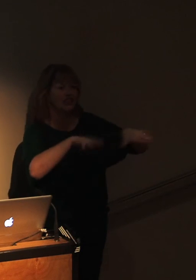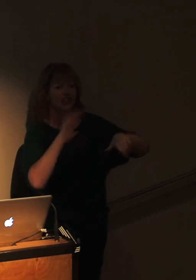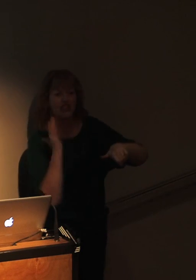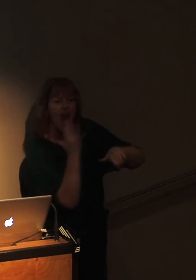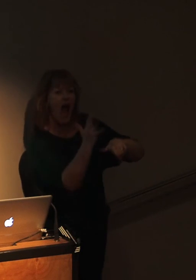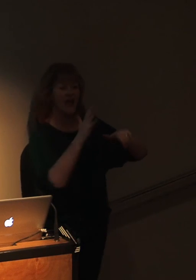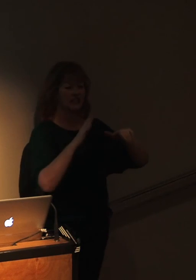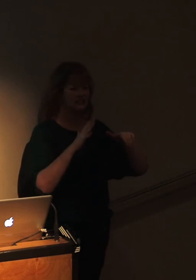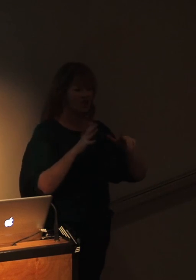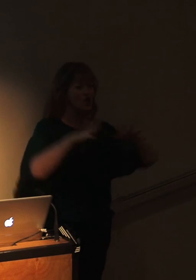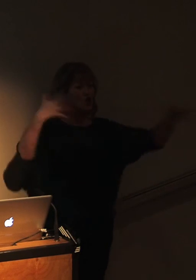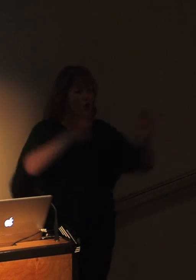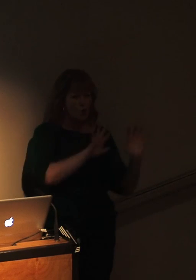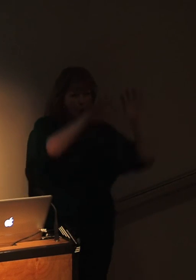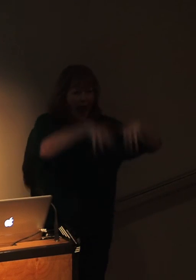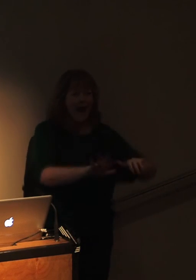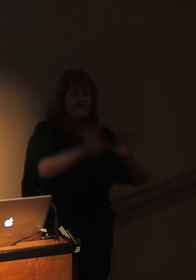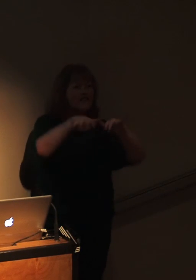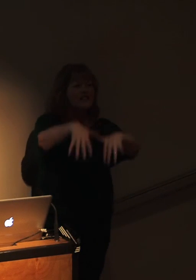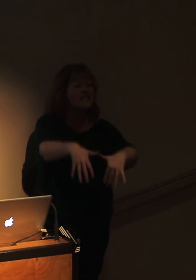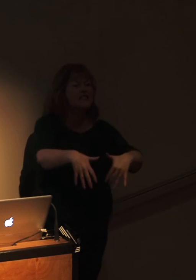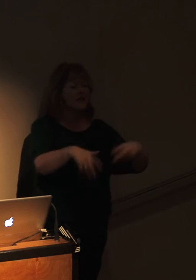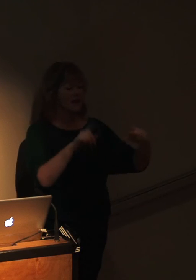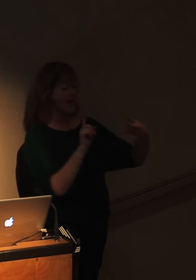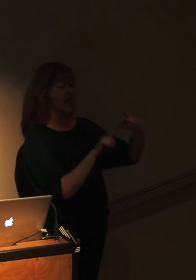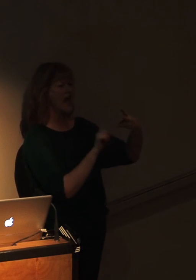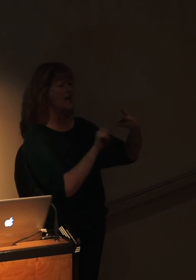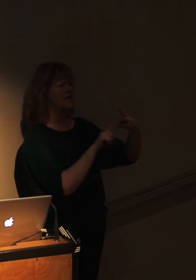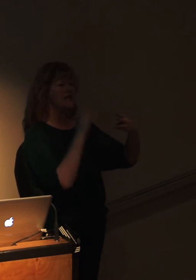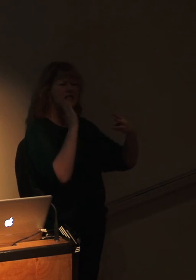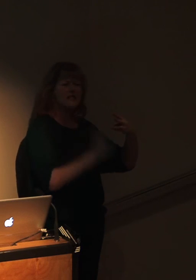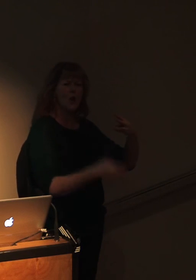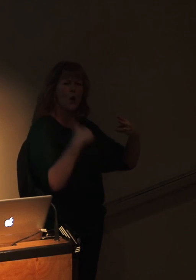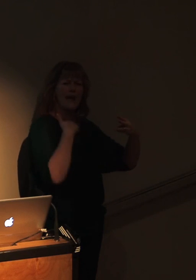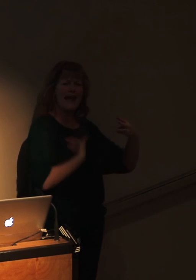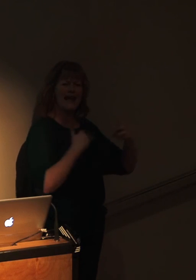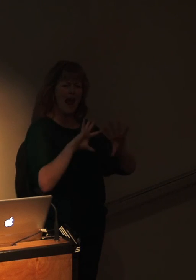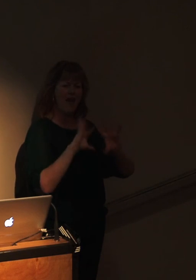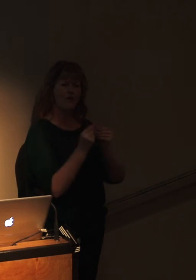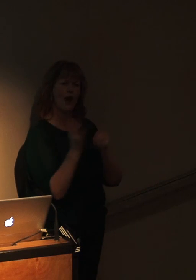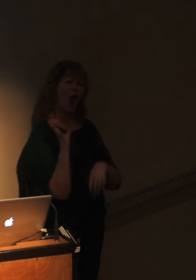and huge waves. But at the end, we've still got to get a payoff, and everybody's got to come home safely.